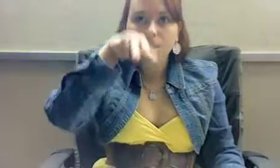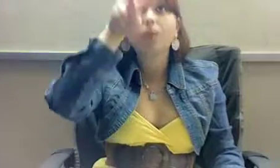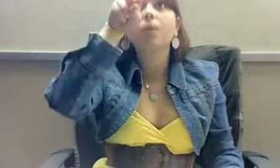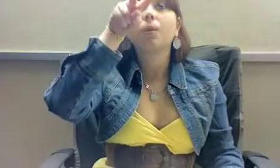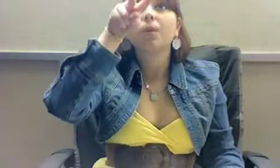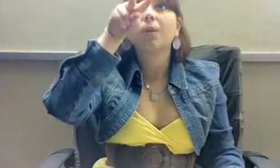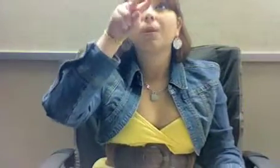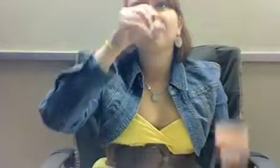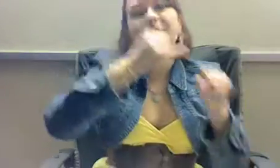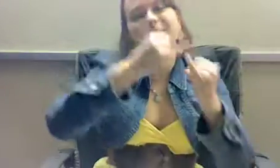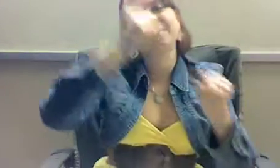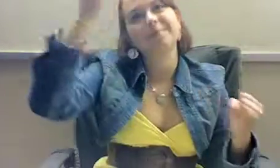Sorry. Okay. is wet.